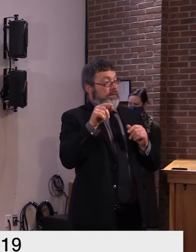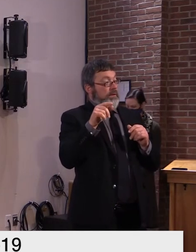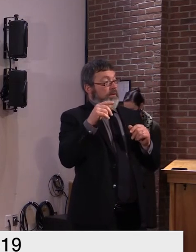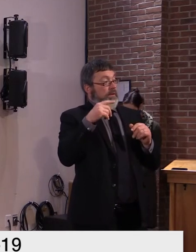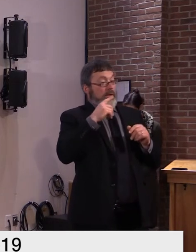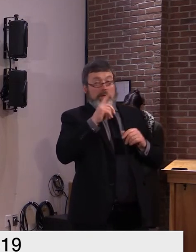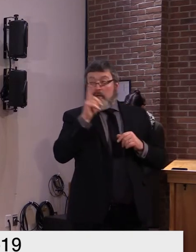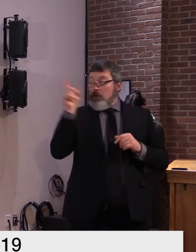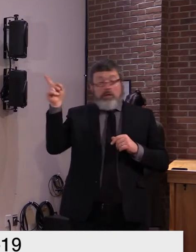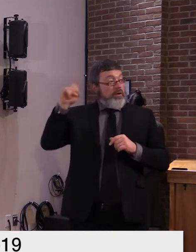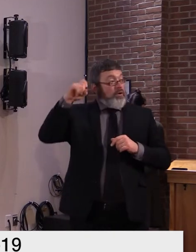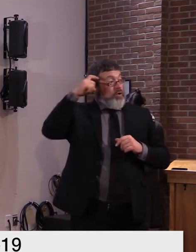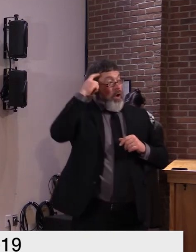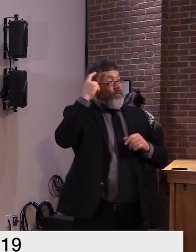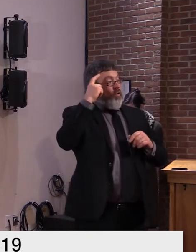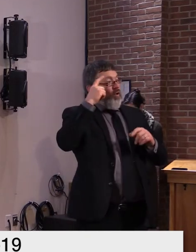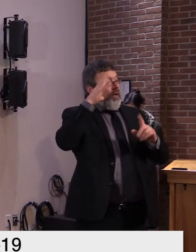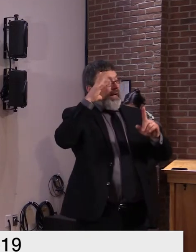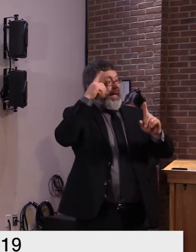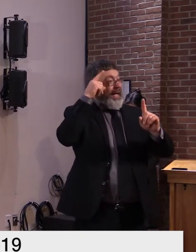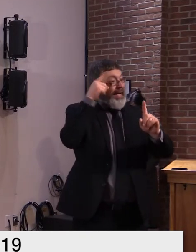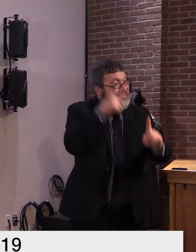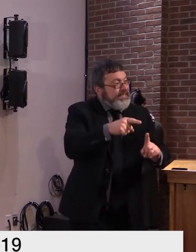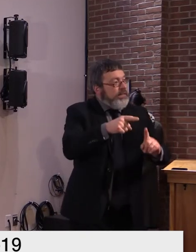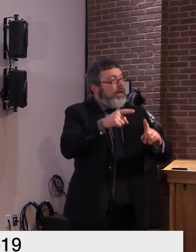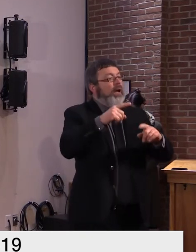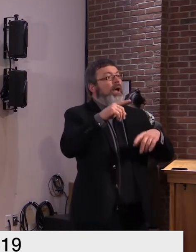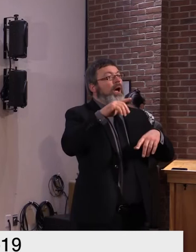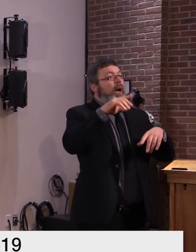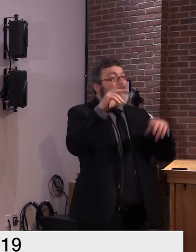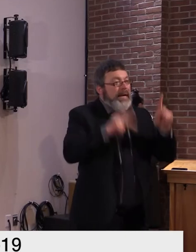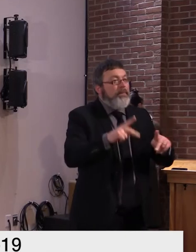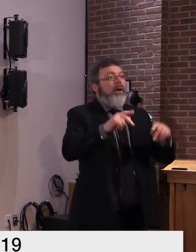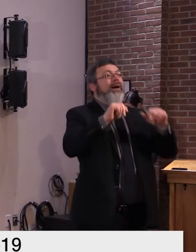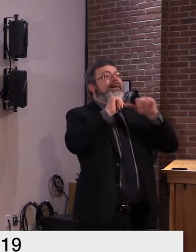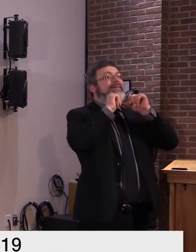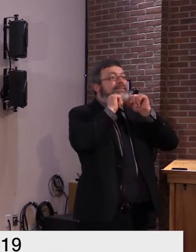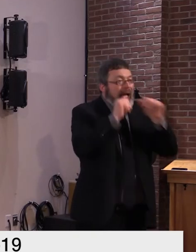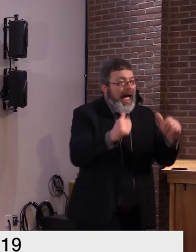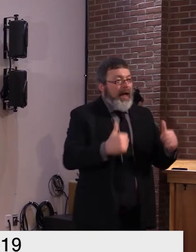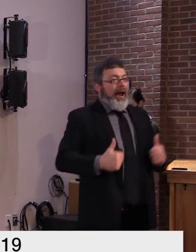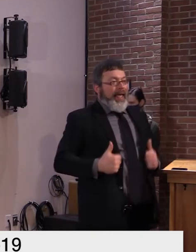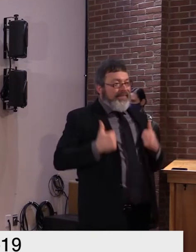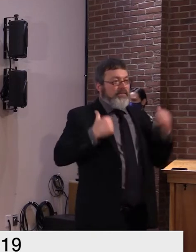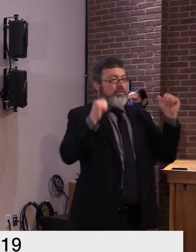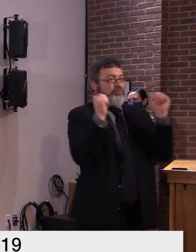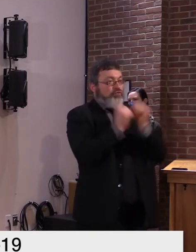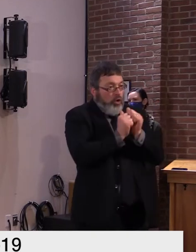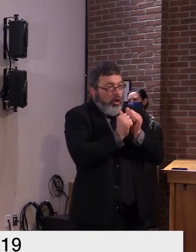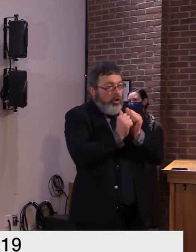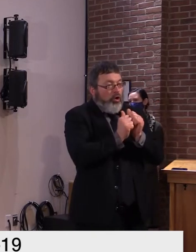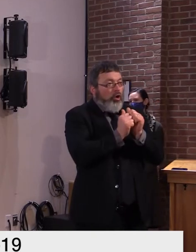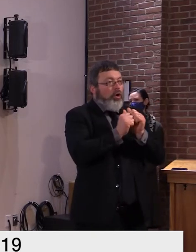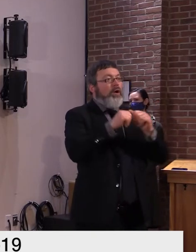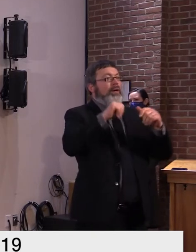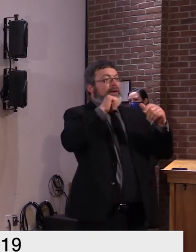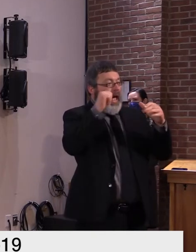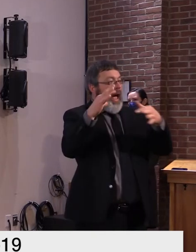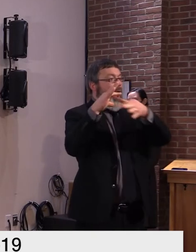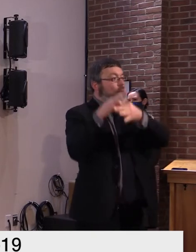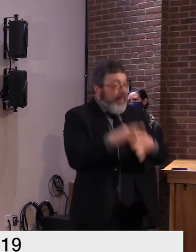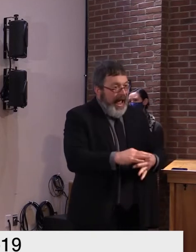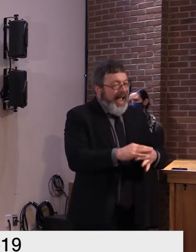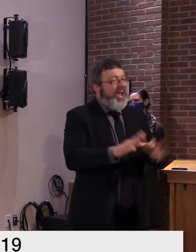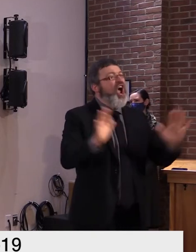um so we didn't speak directly to that issue that's for certain in the aoe